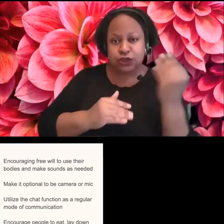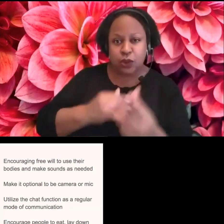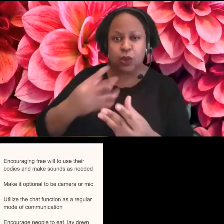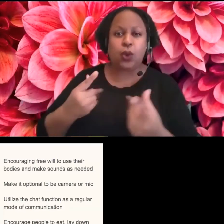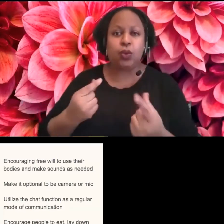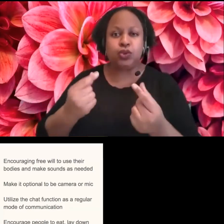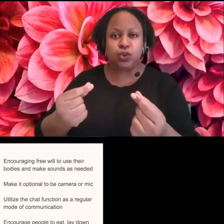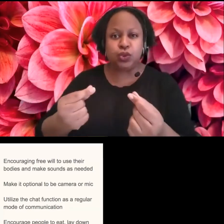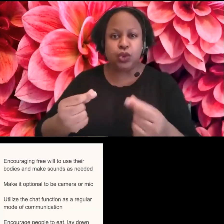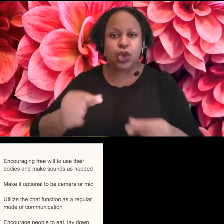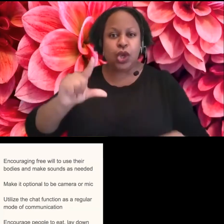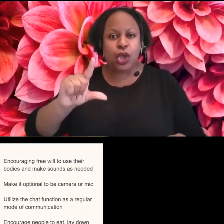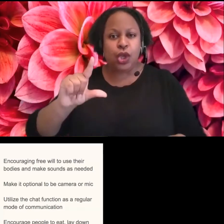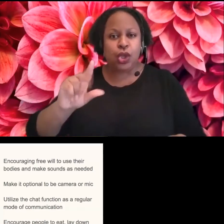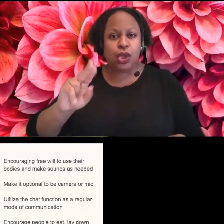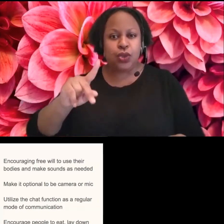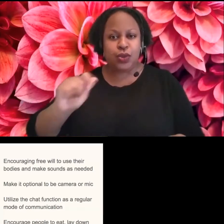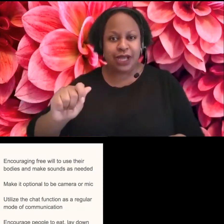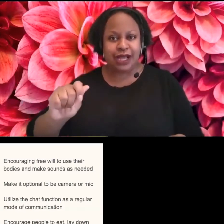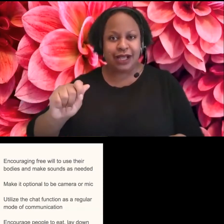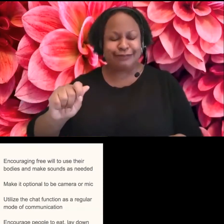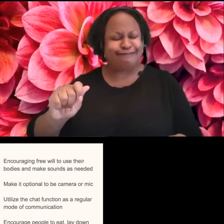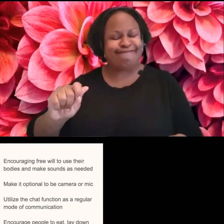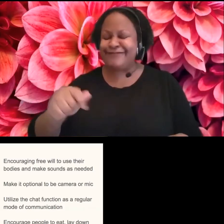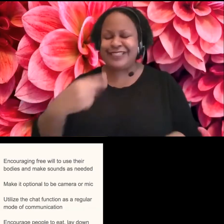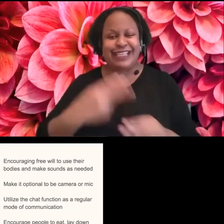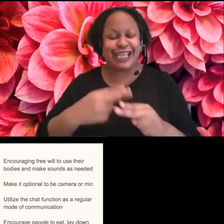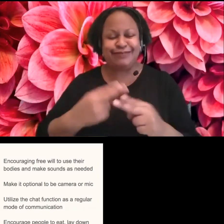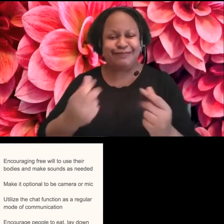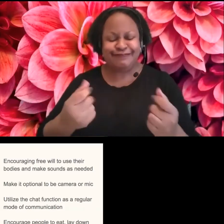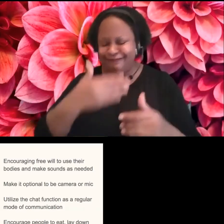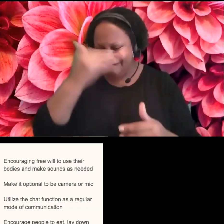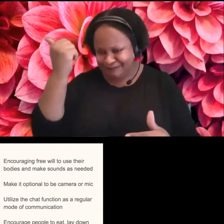Luna. Her last name is going past me. Um,